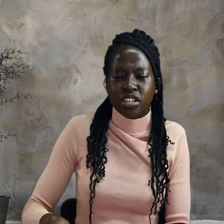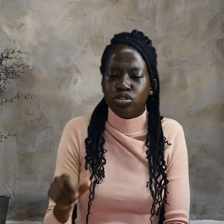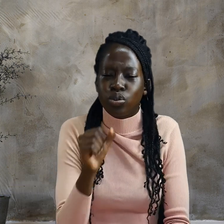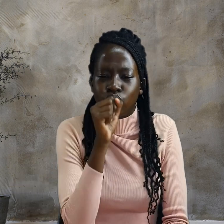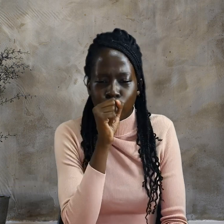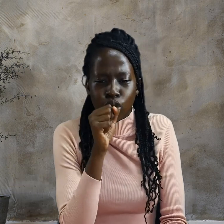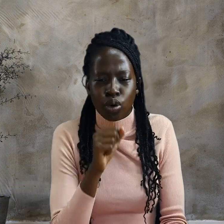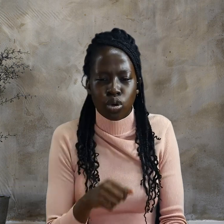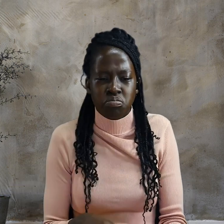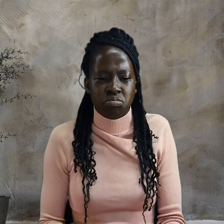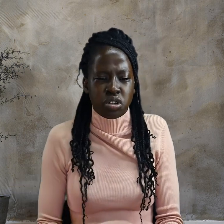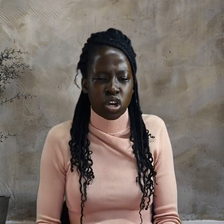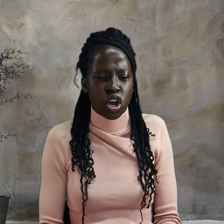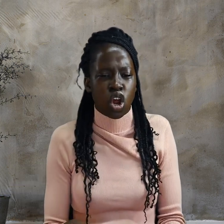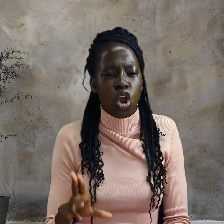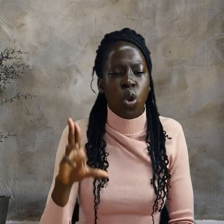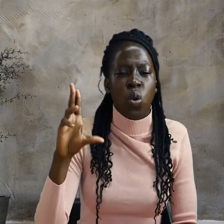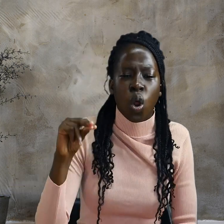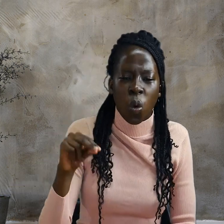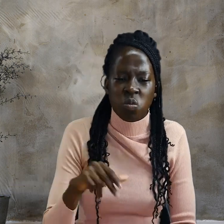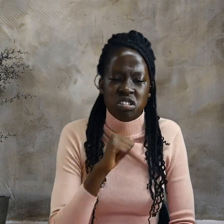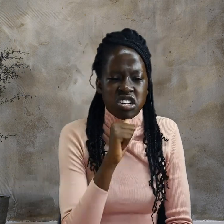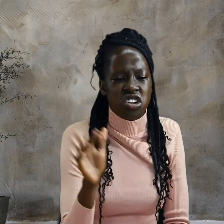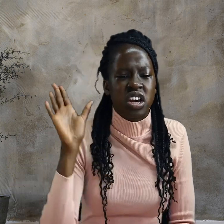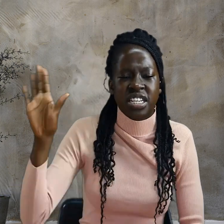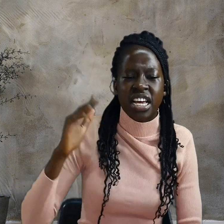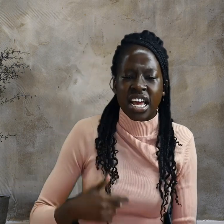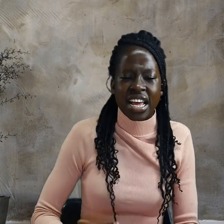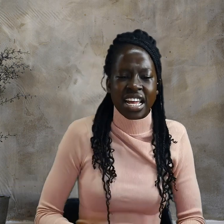no, not him. Give us Barabbas.